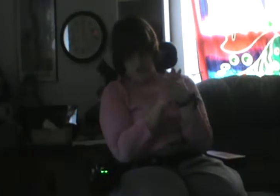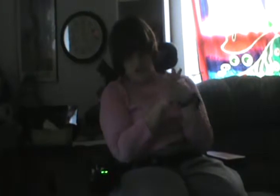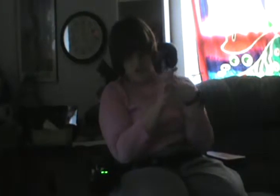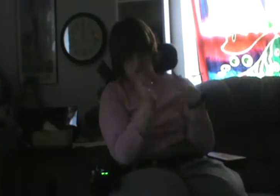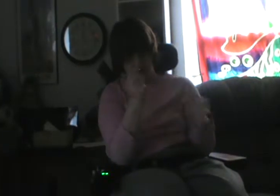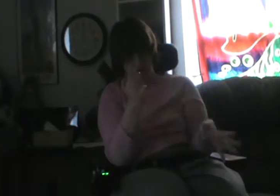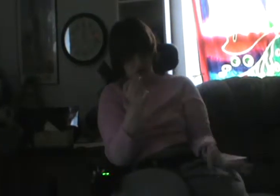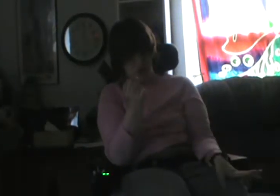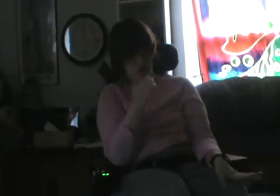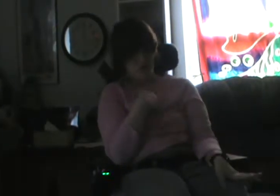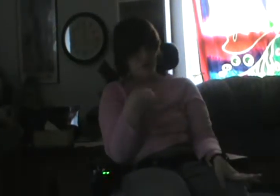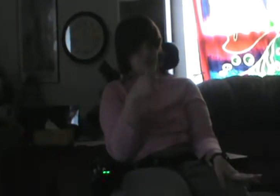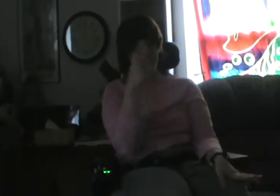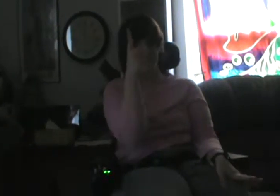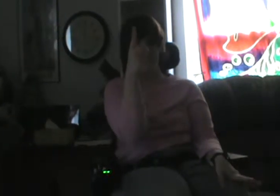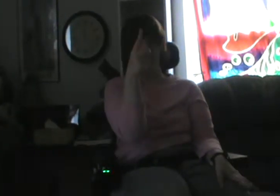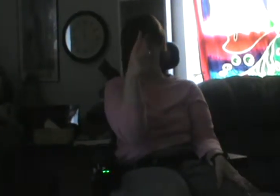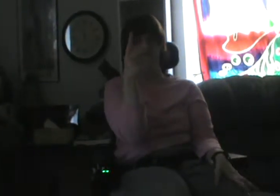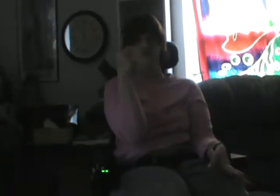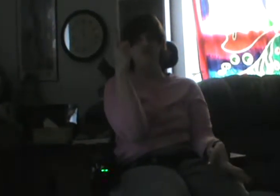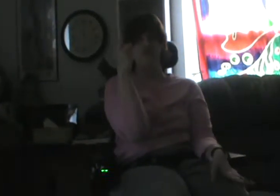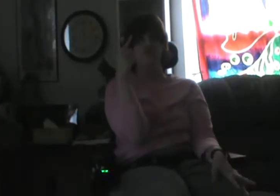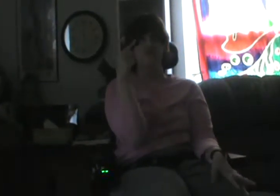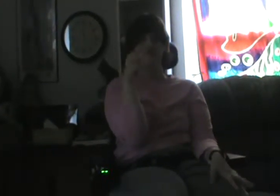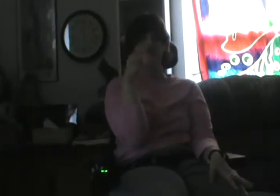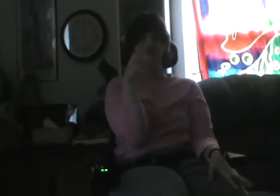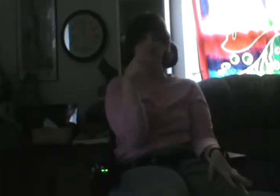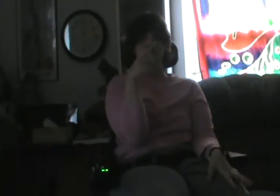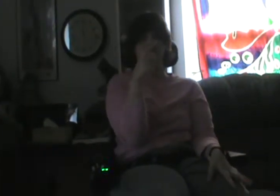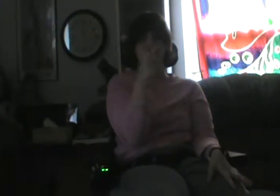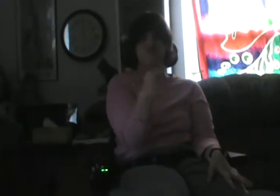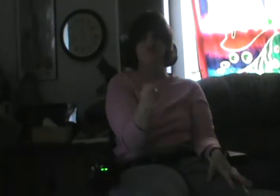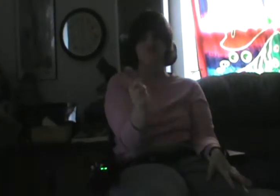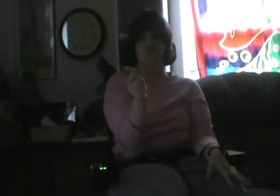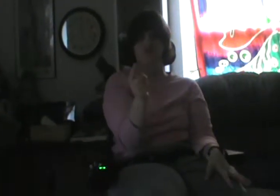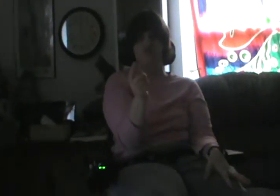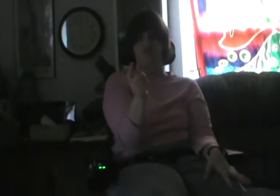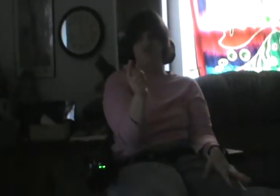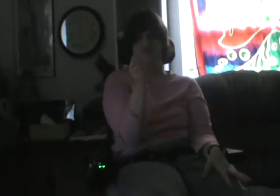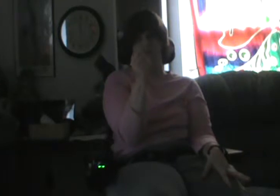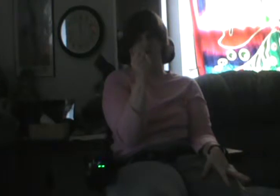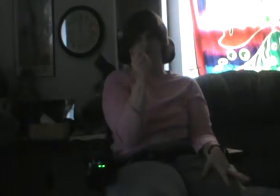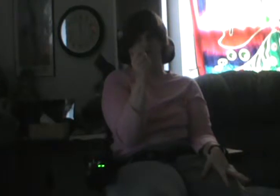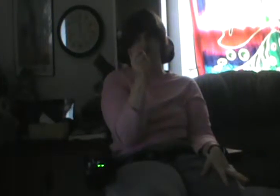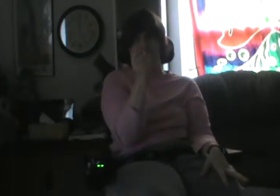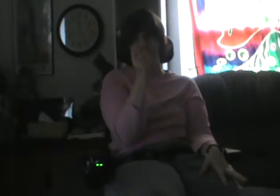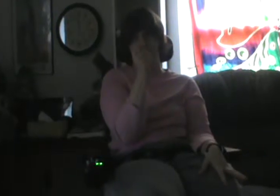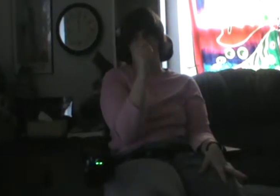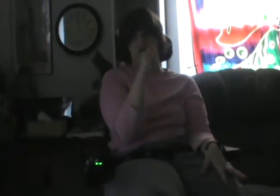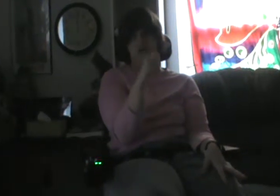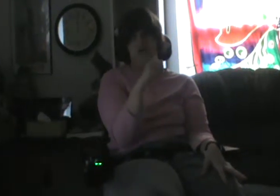I truly did believe we had everything we needed.